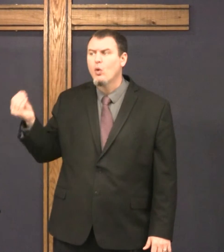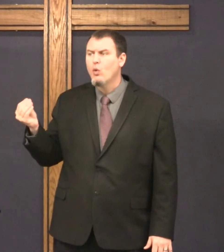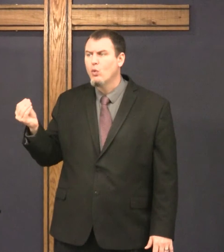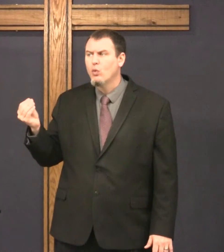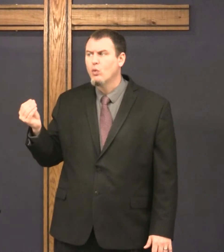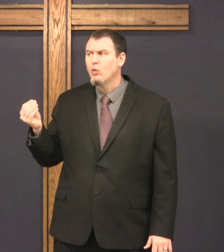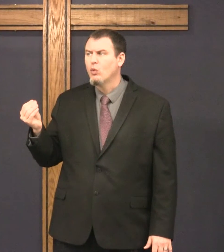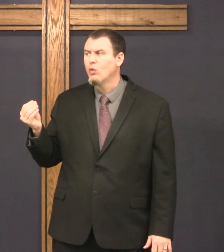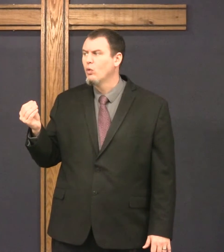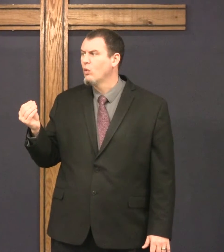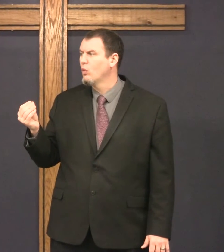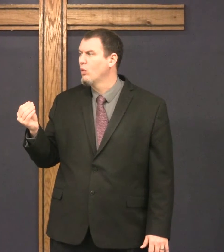Why should you not go?